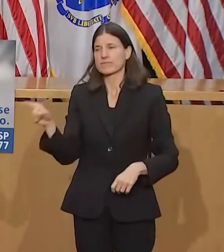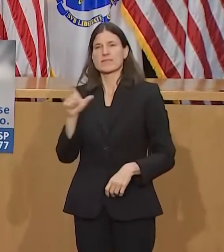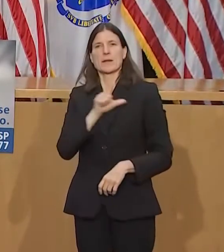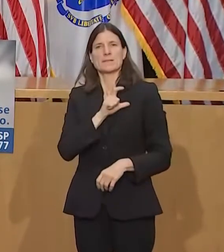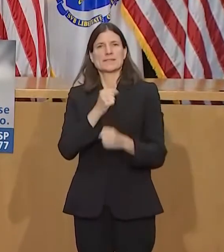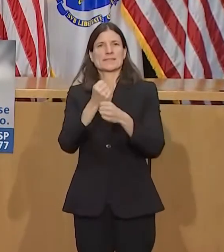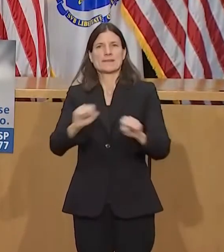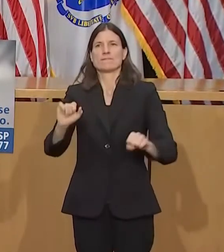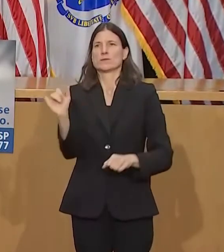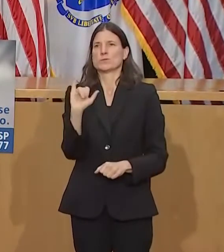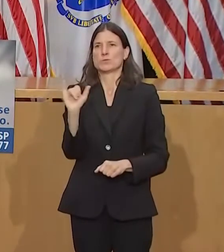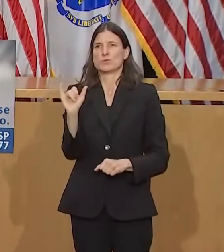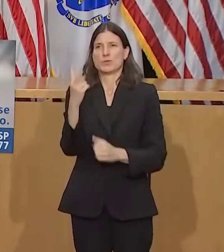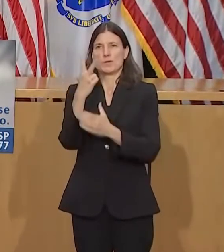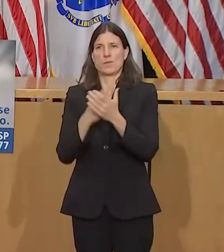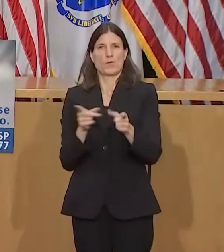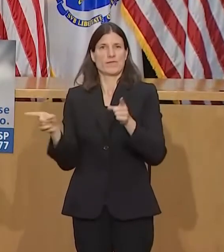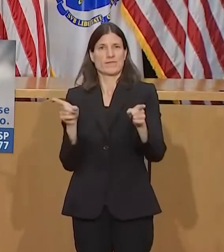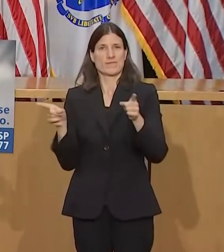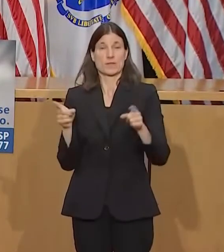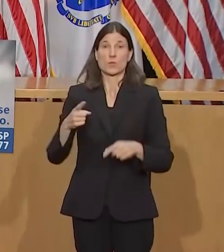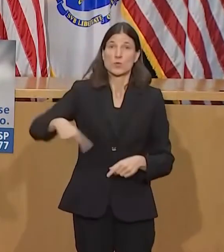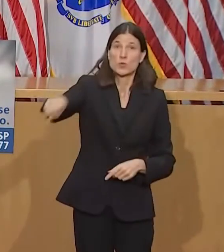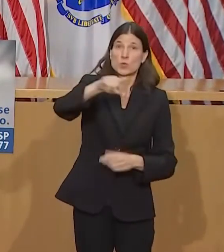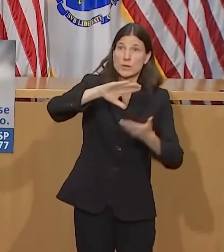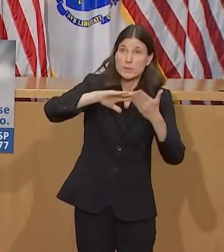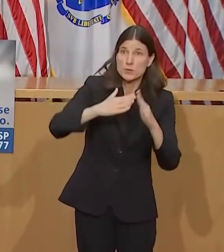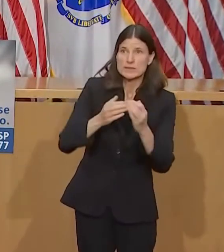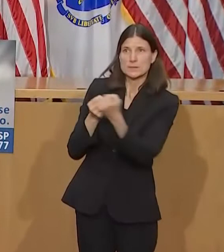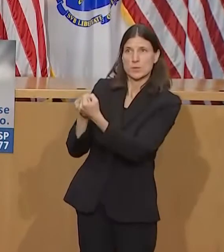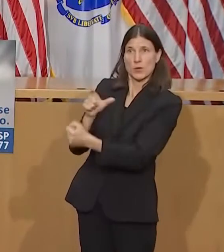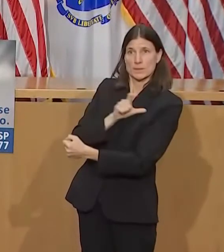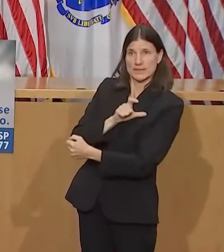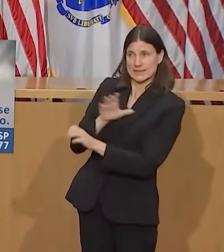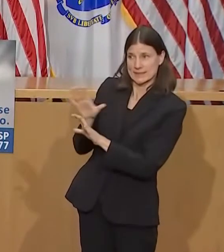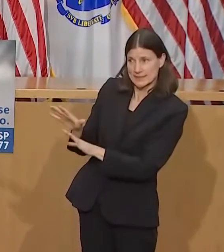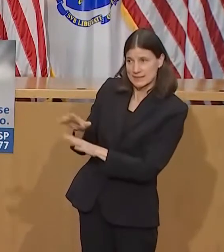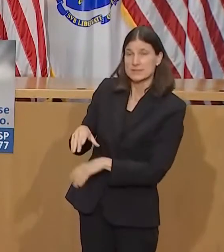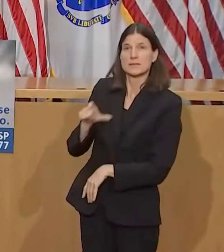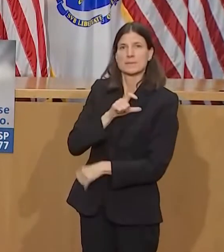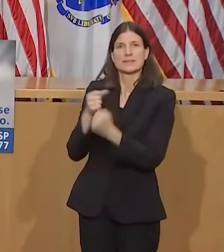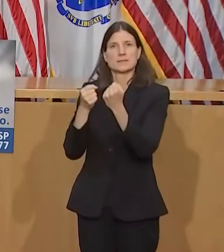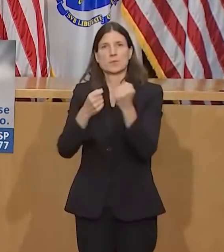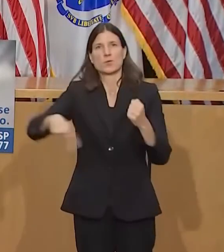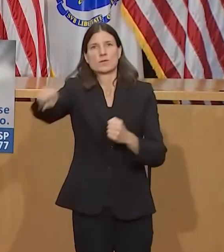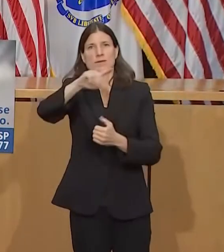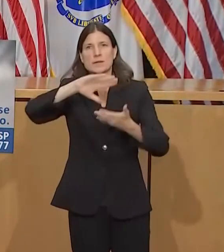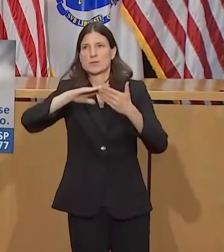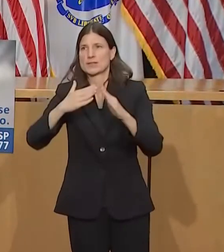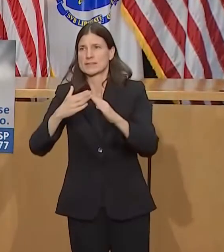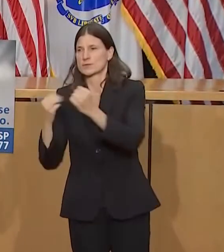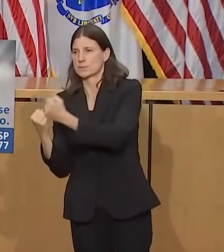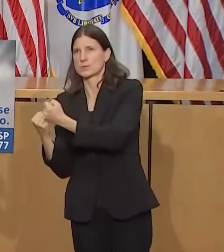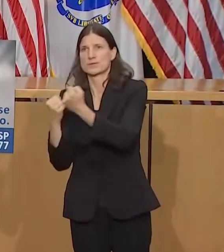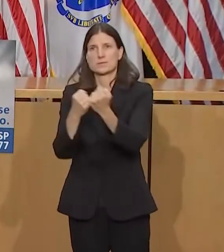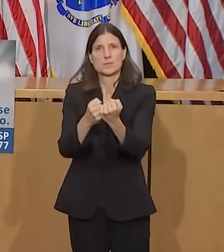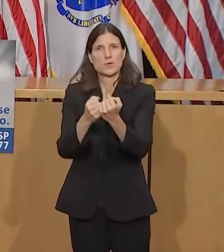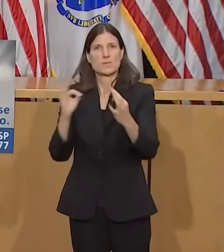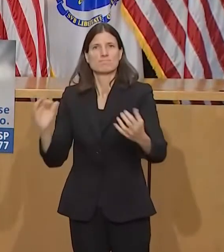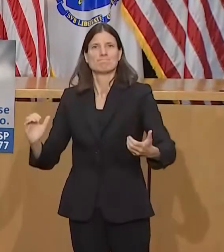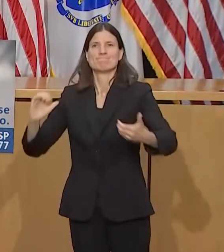and especially the citizens of Massachusetts, to separate those out who protect and